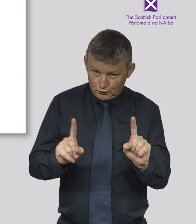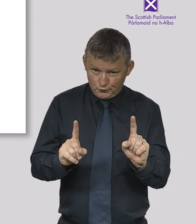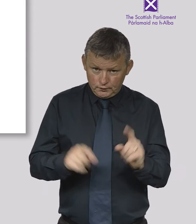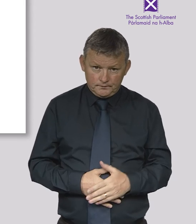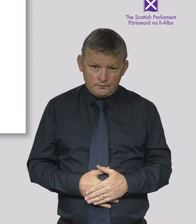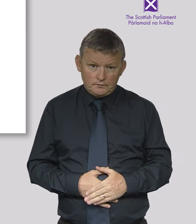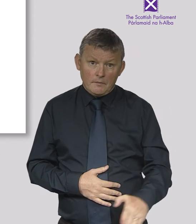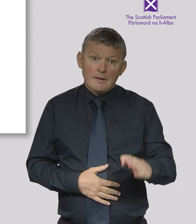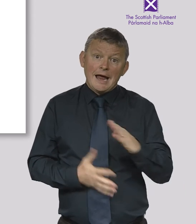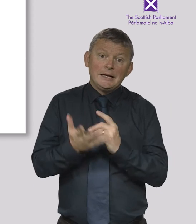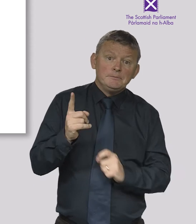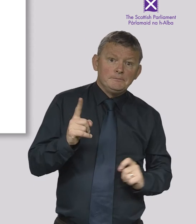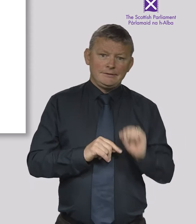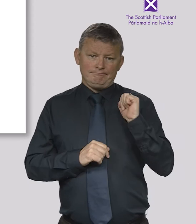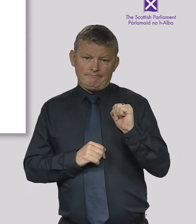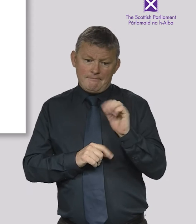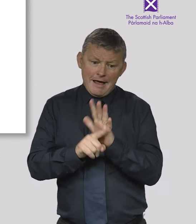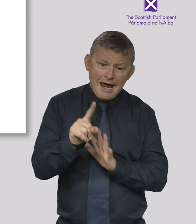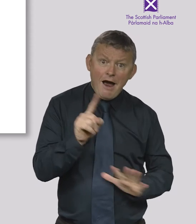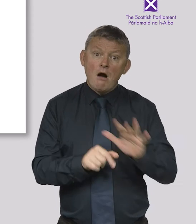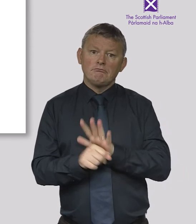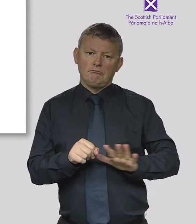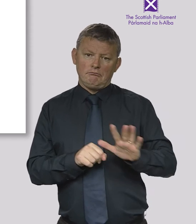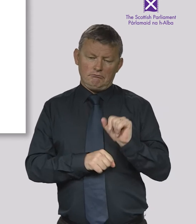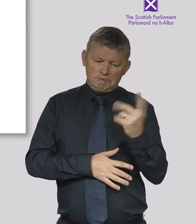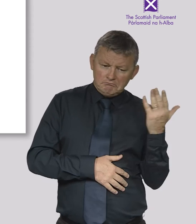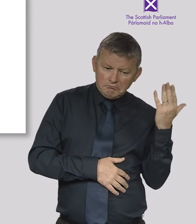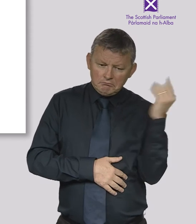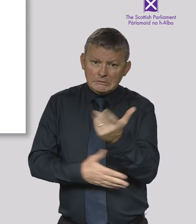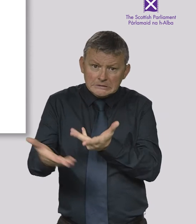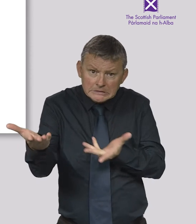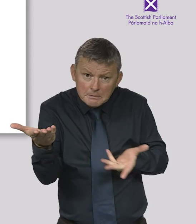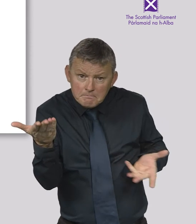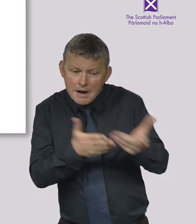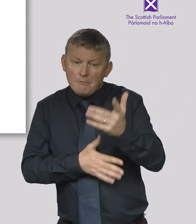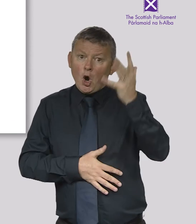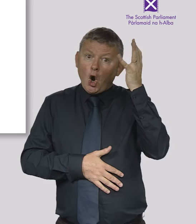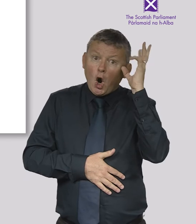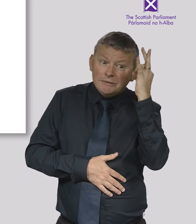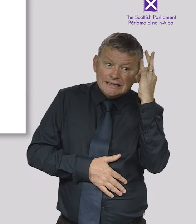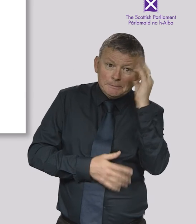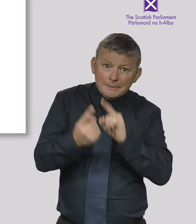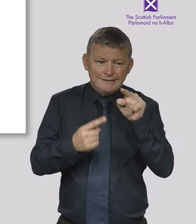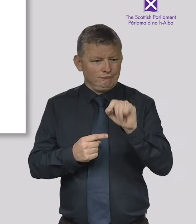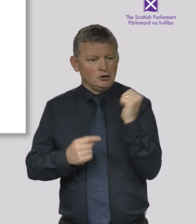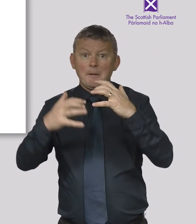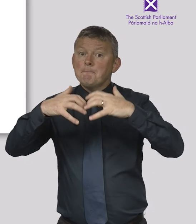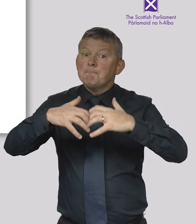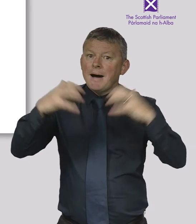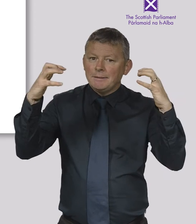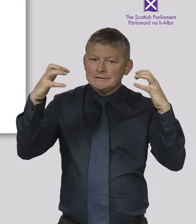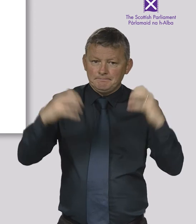MSPs work in the local areas they represent. They also attend debates and committee meetings in the Scottish Parliament.